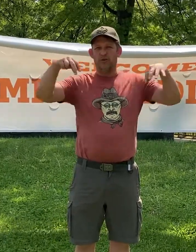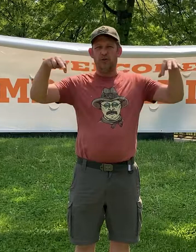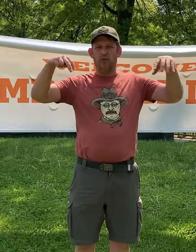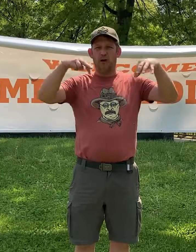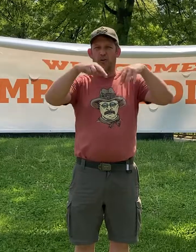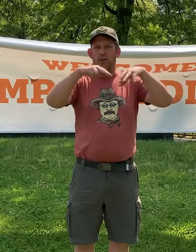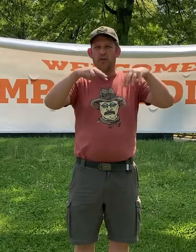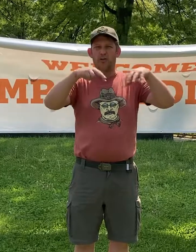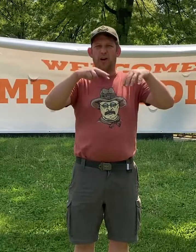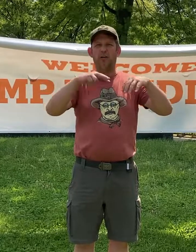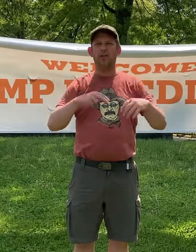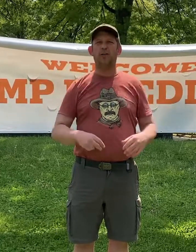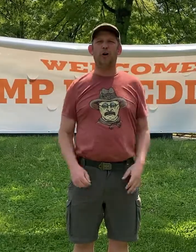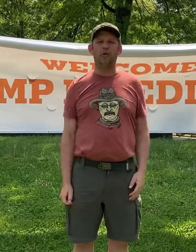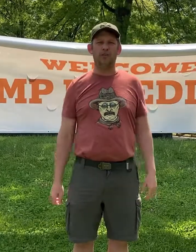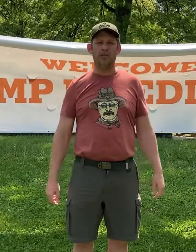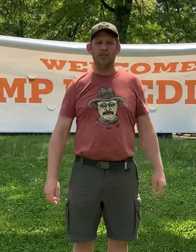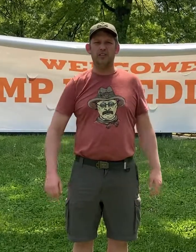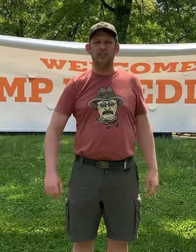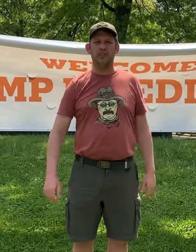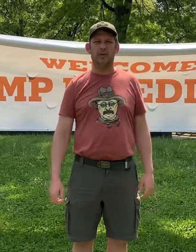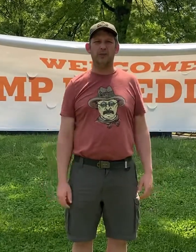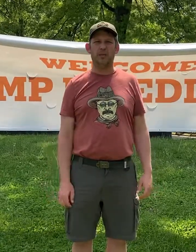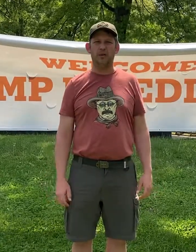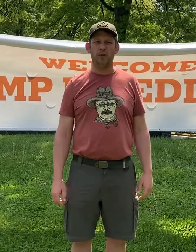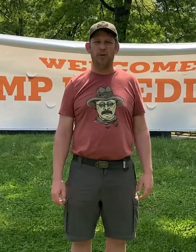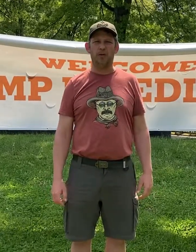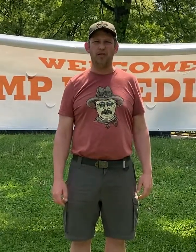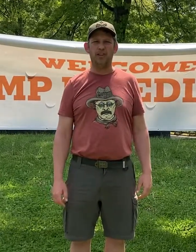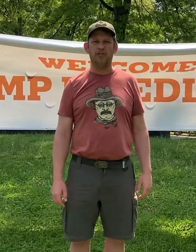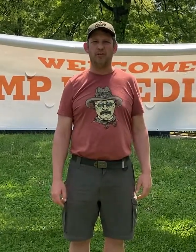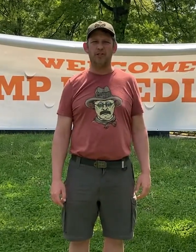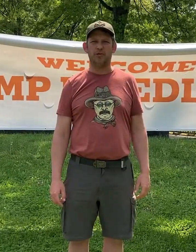while you're on the trail. Hopefully these tips help you remember the seven principles.